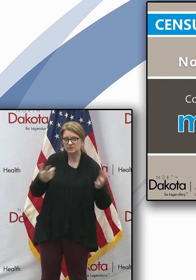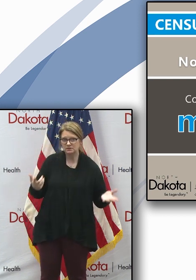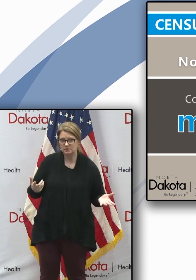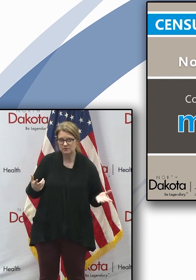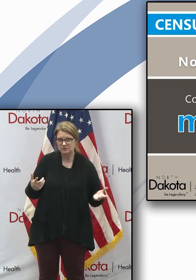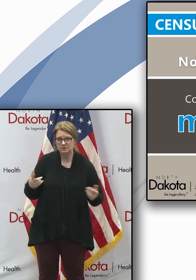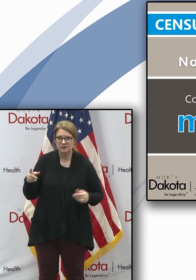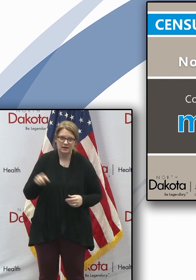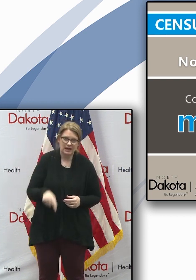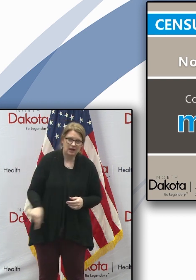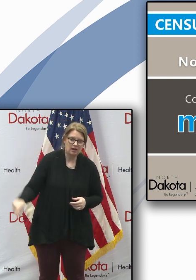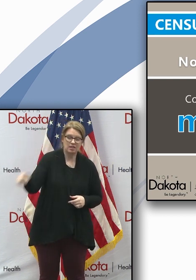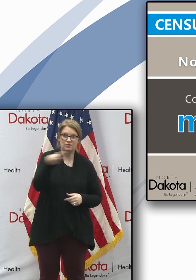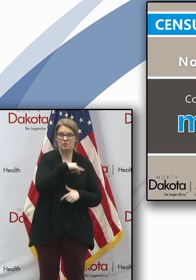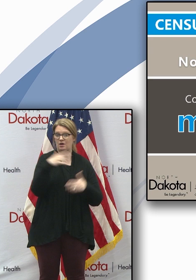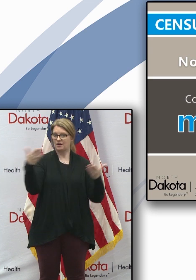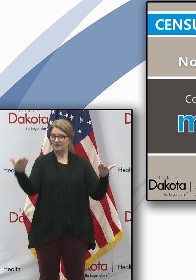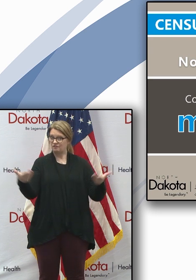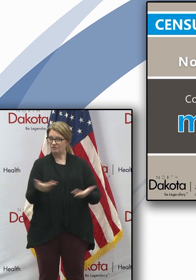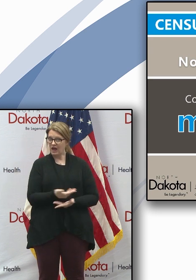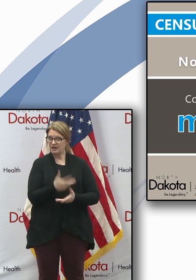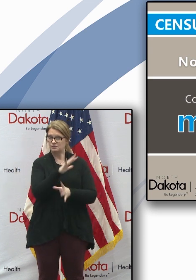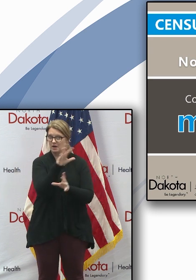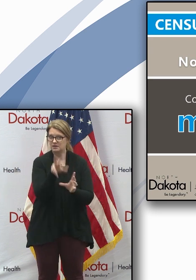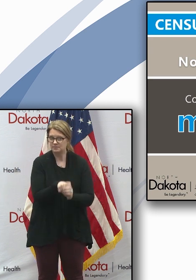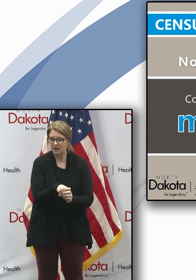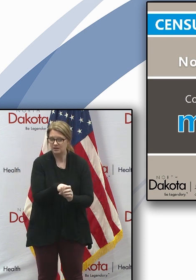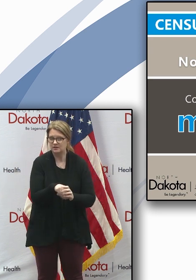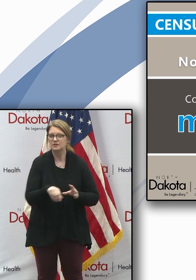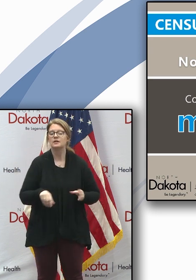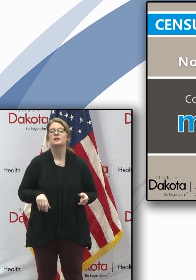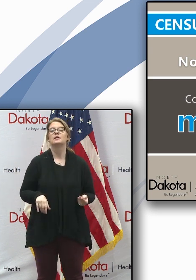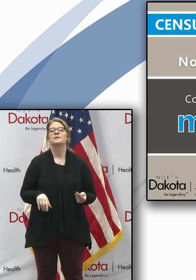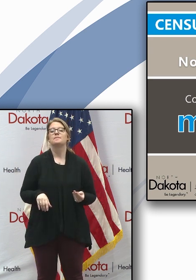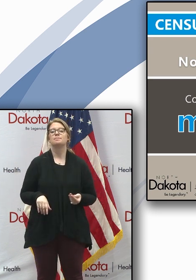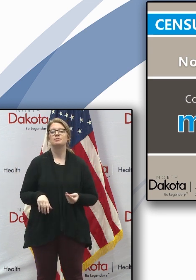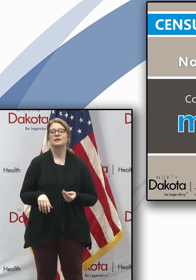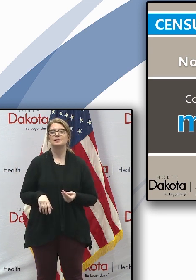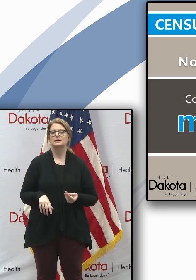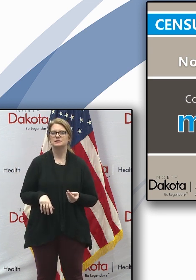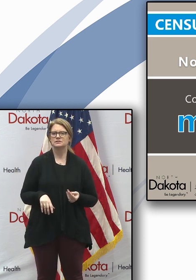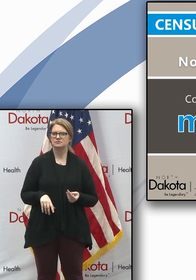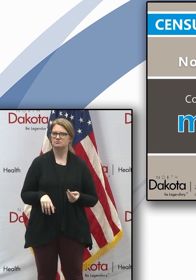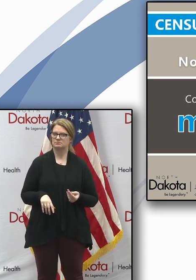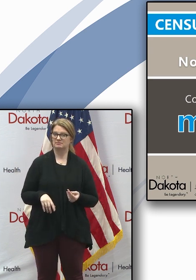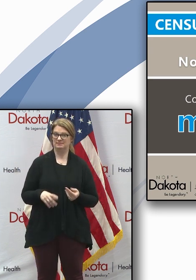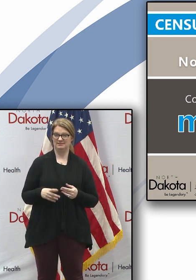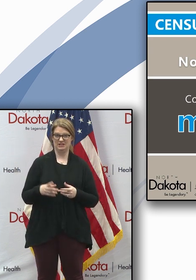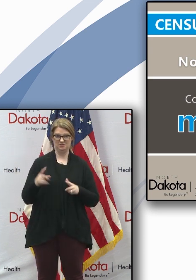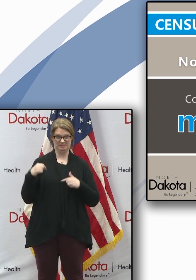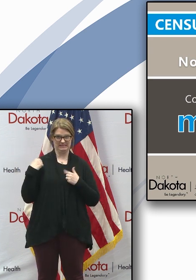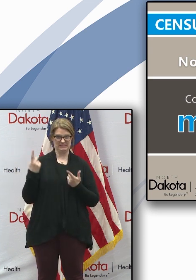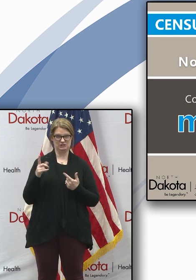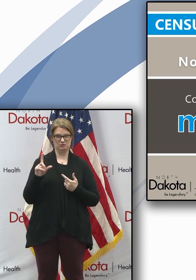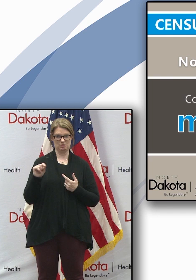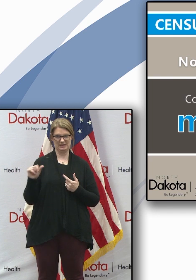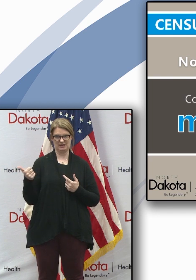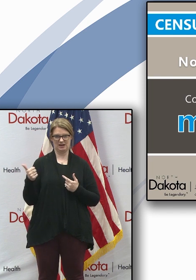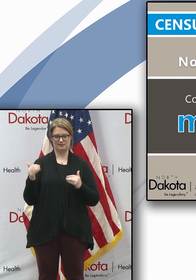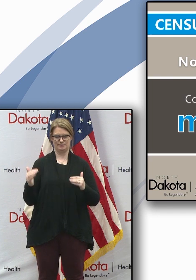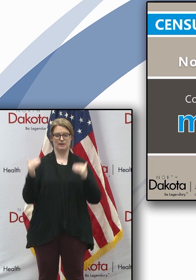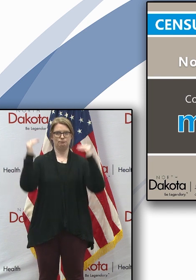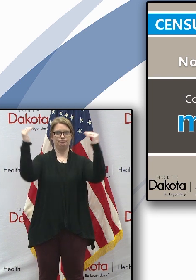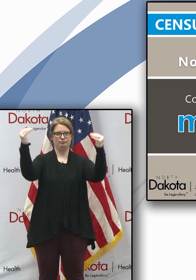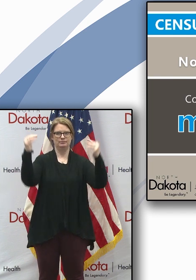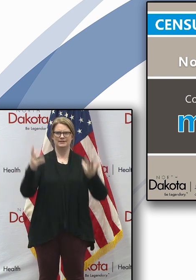invited to participate in. And it has been greatly enhanced since 2010. So